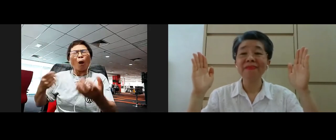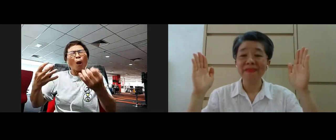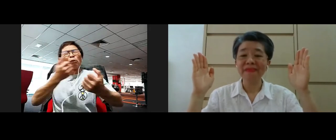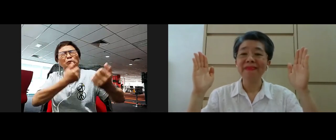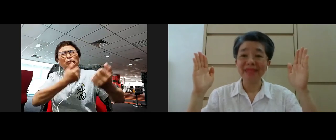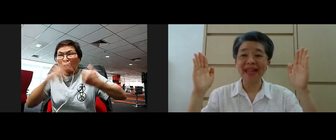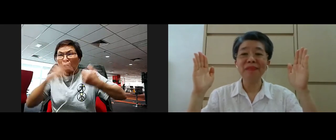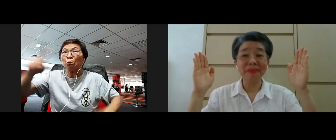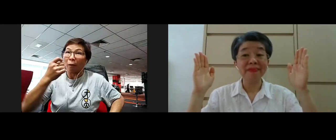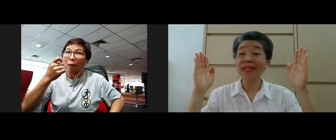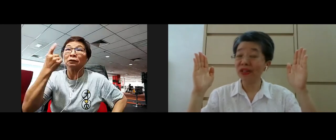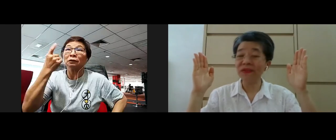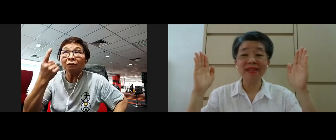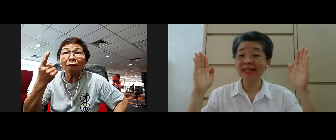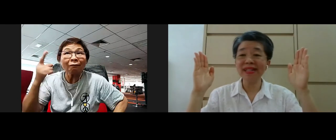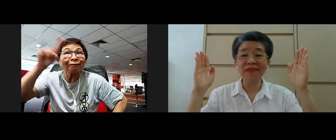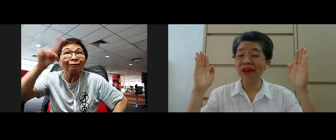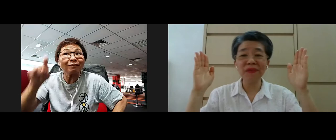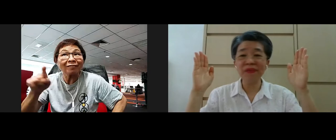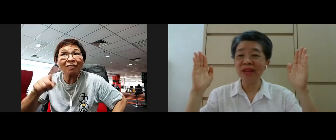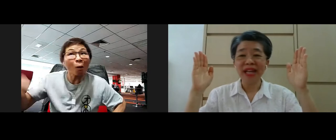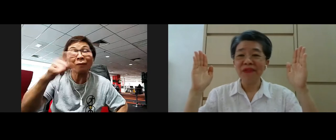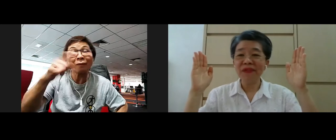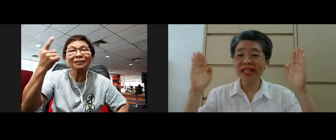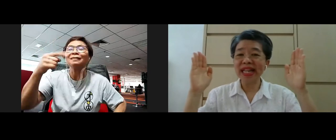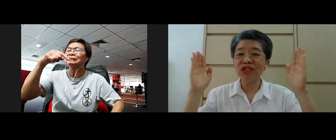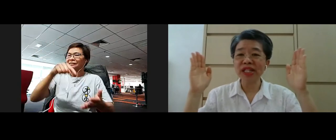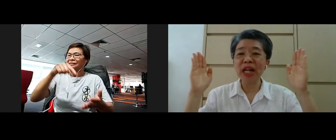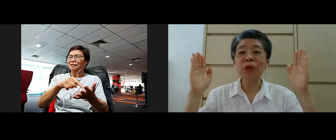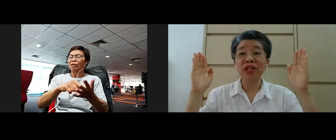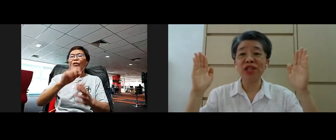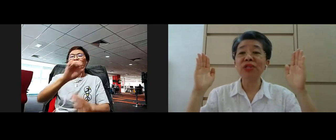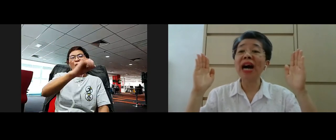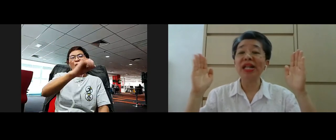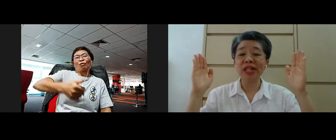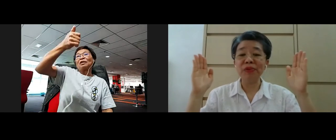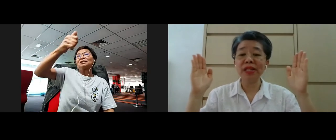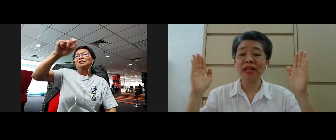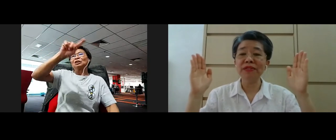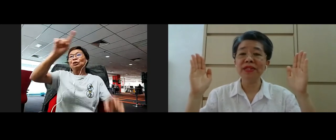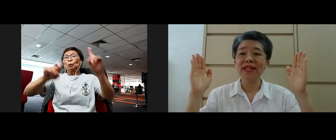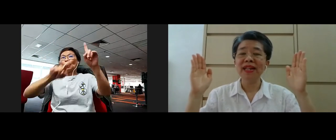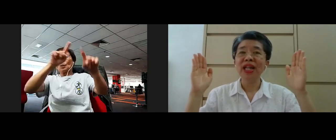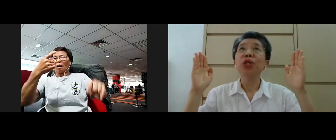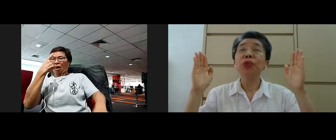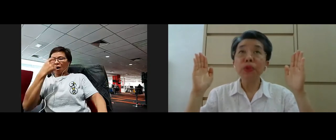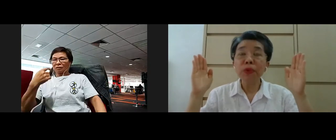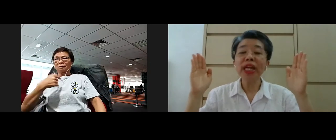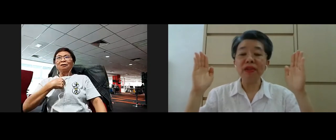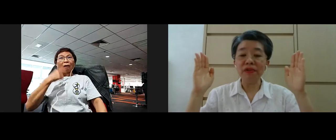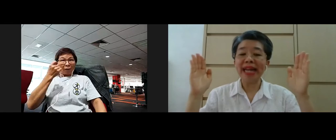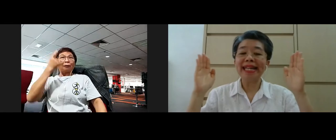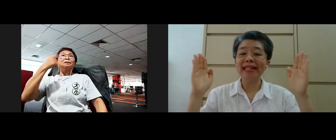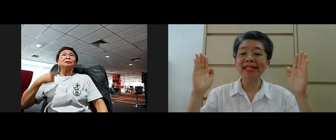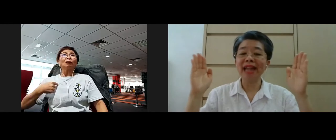this is a very first interesting question to ask ourselves do